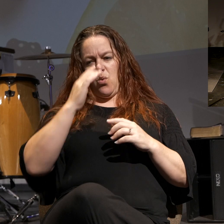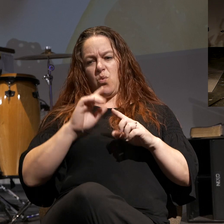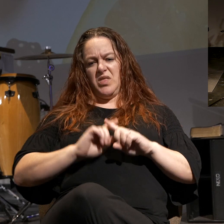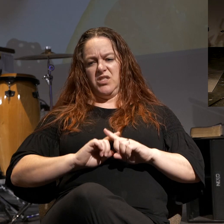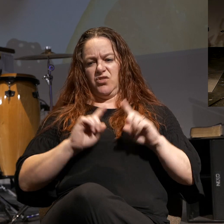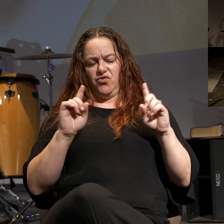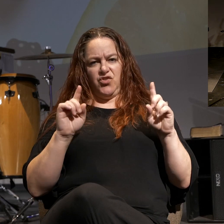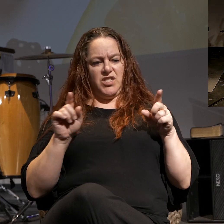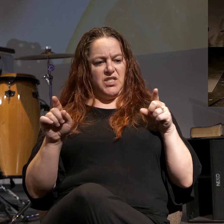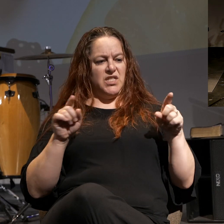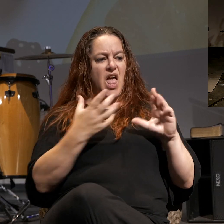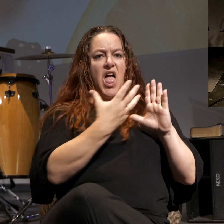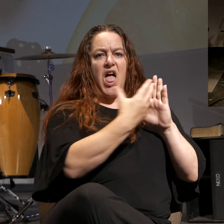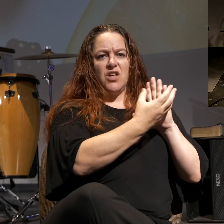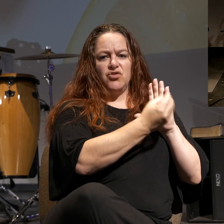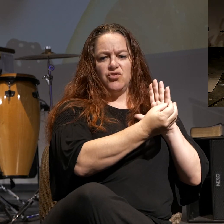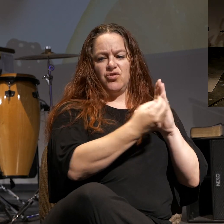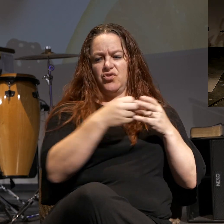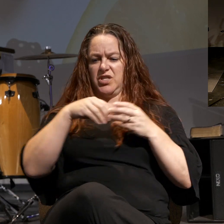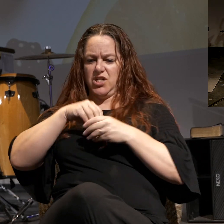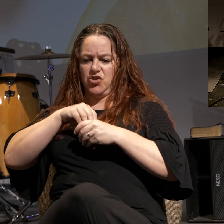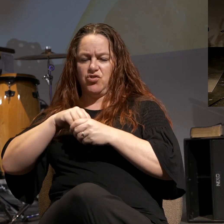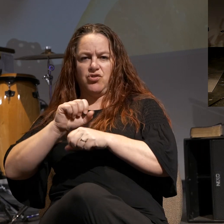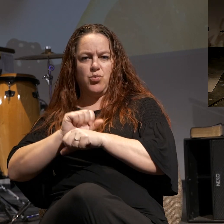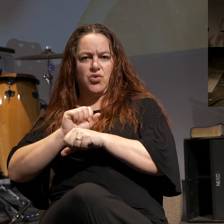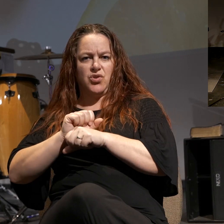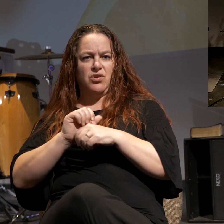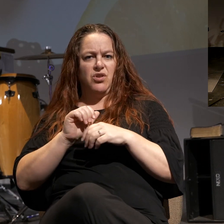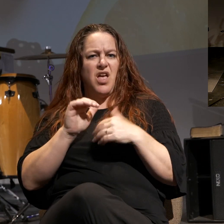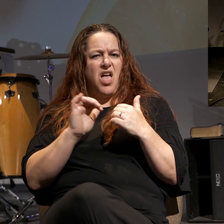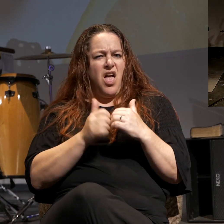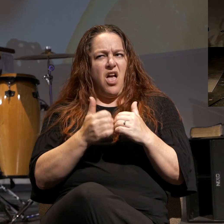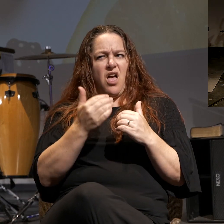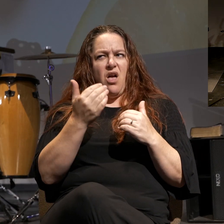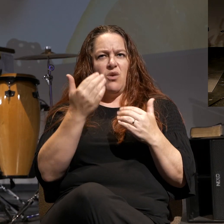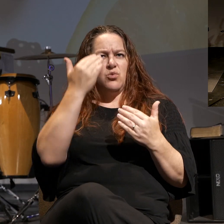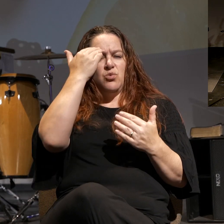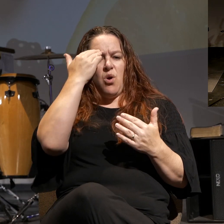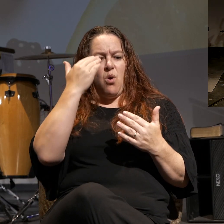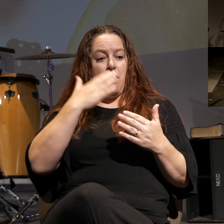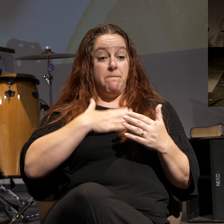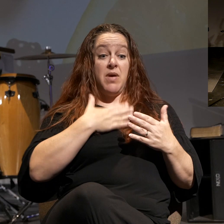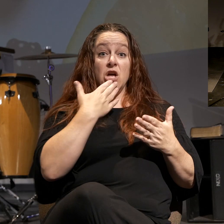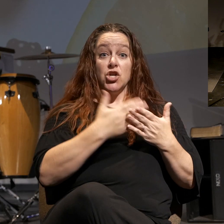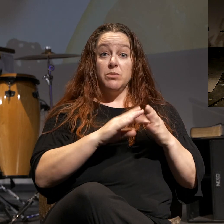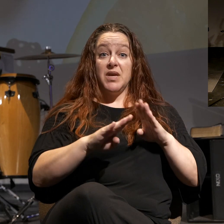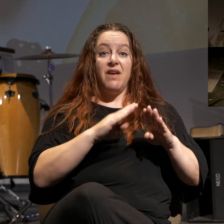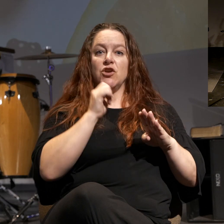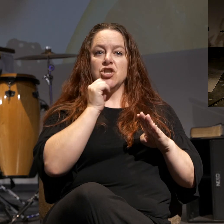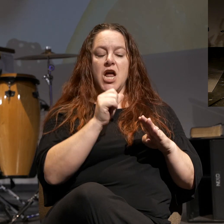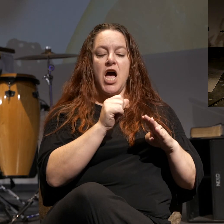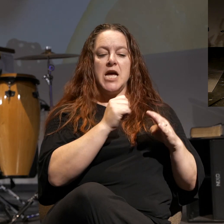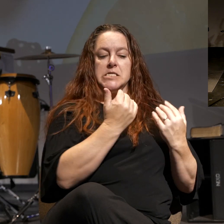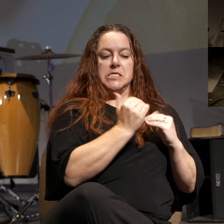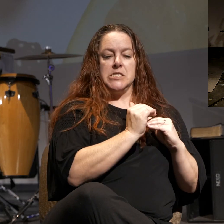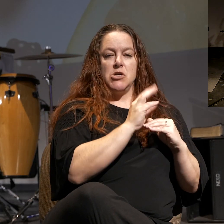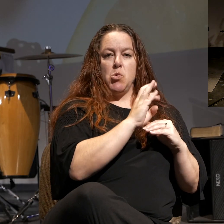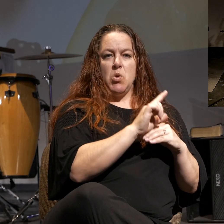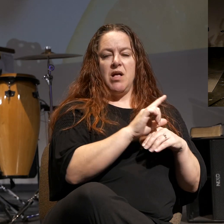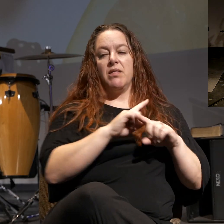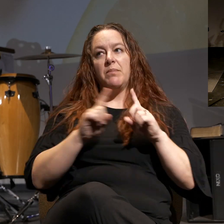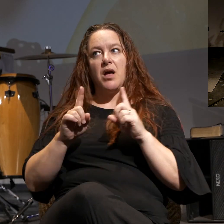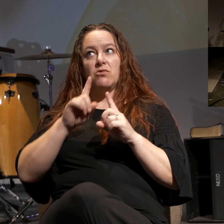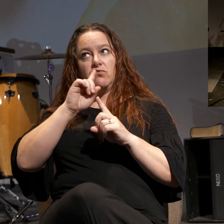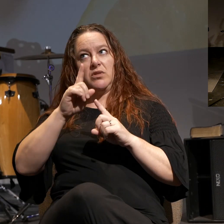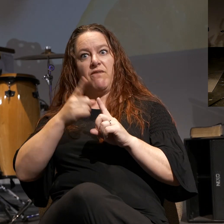this external-internal kind of work? How do you know that your good behavior is not a morally restrained will but a supernaturally